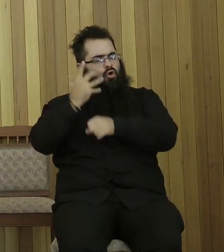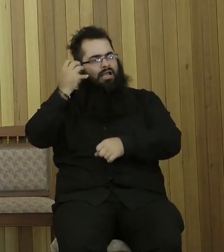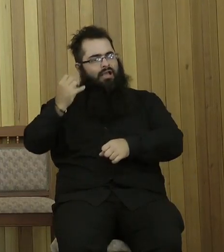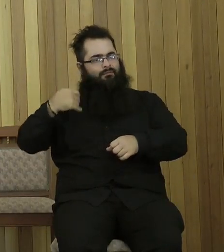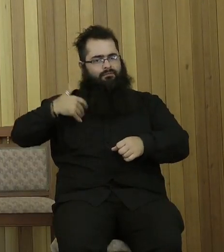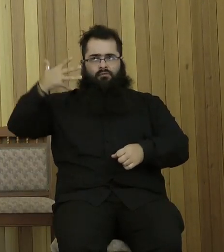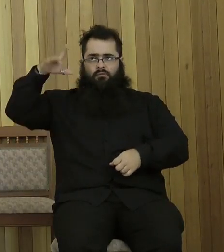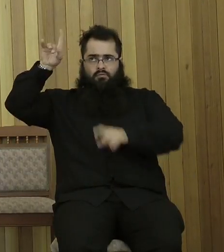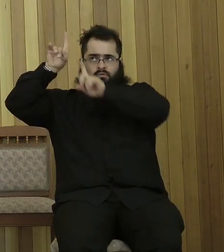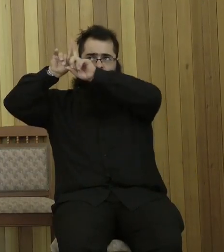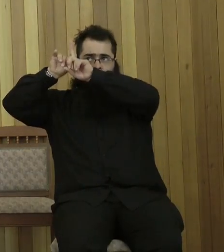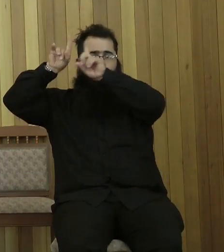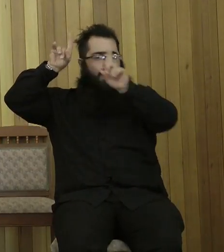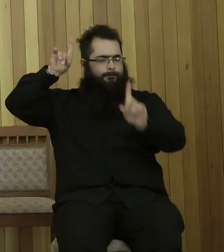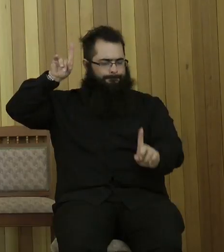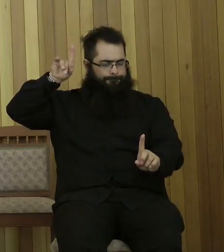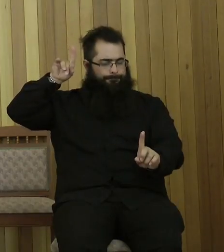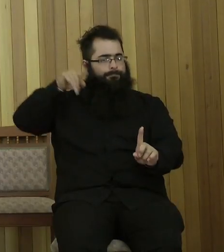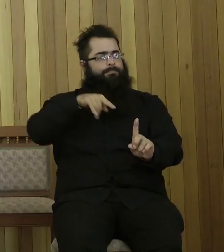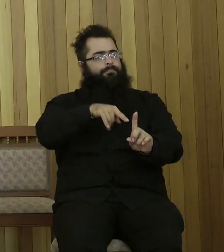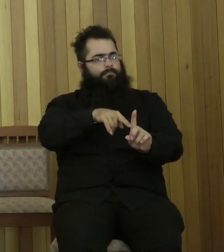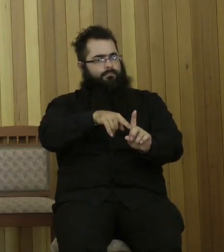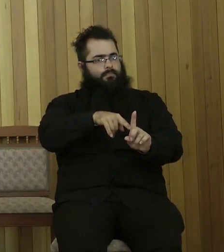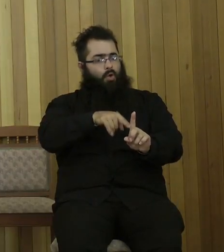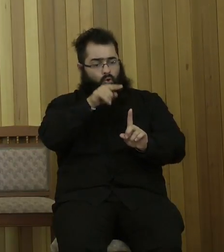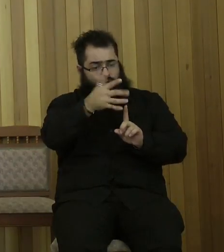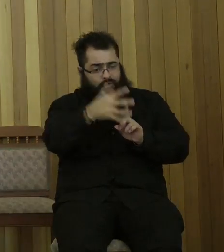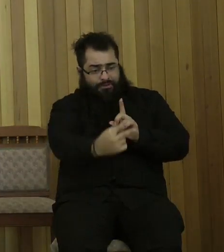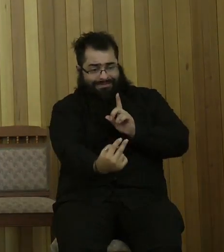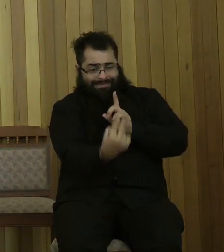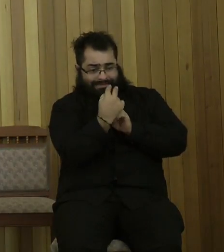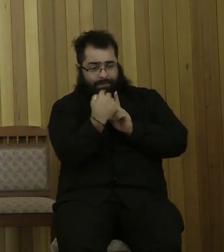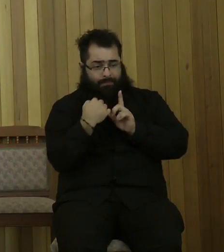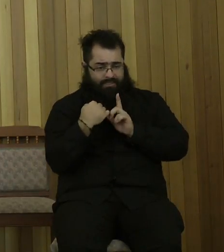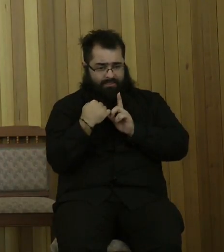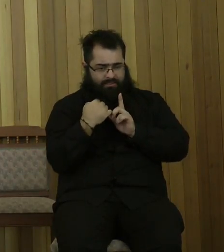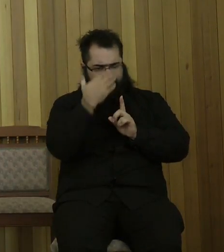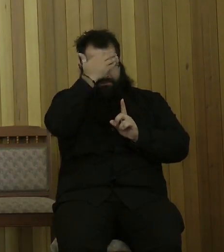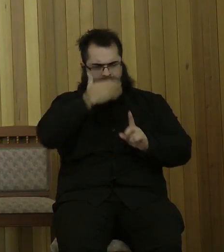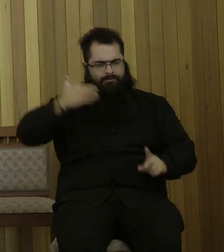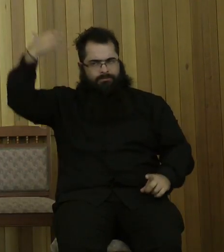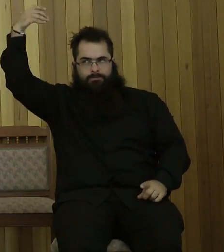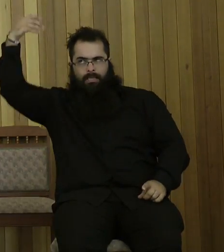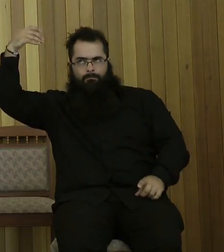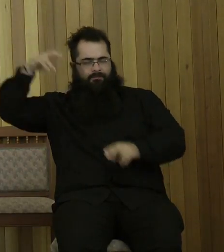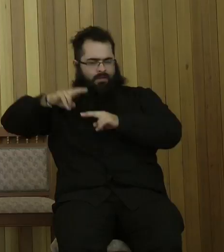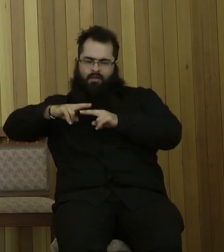And John 14, He says, He who has seen me has seen the Father. In Isaiah 9, 6,